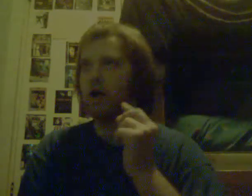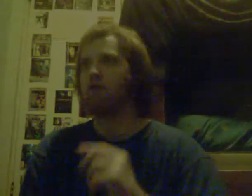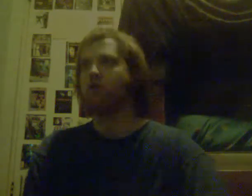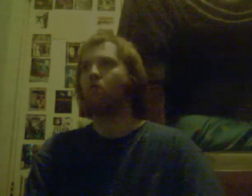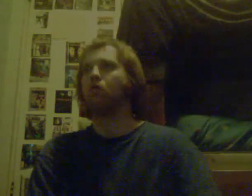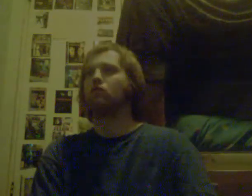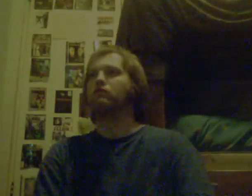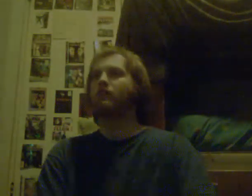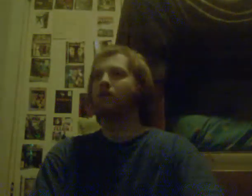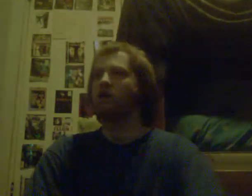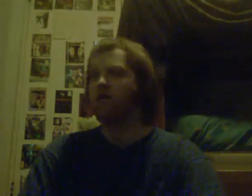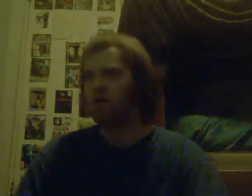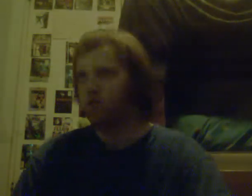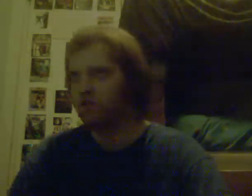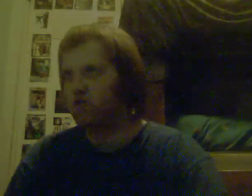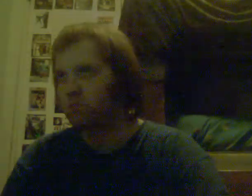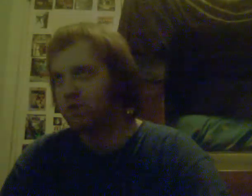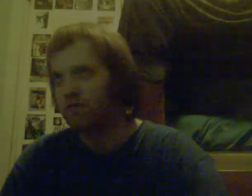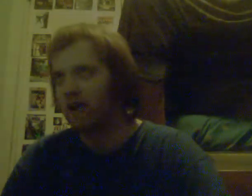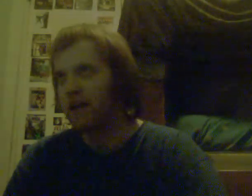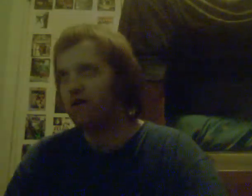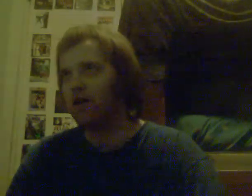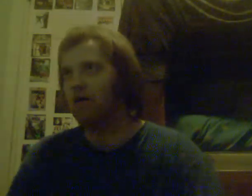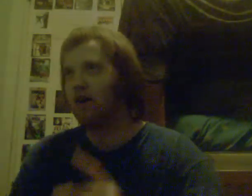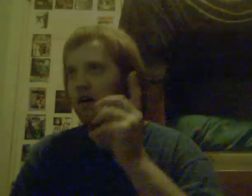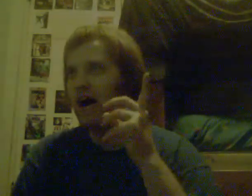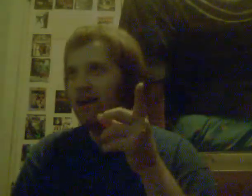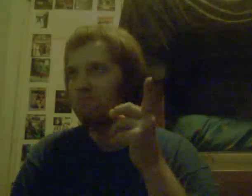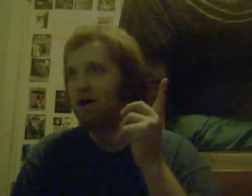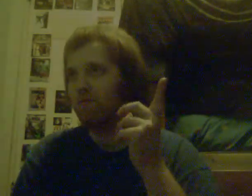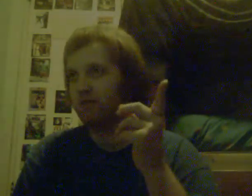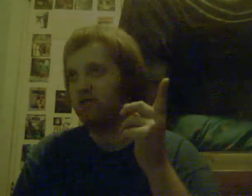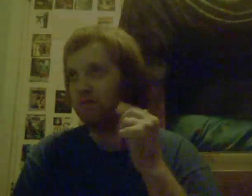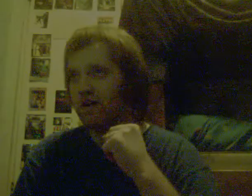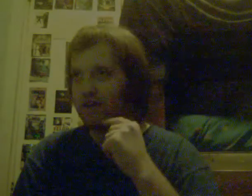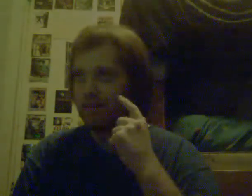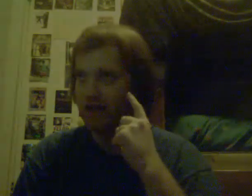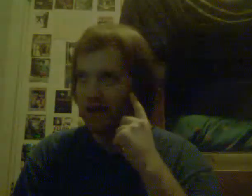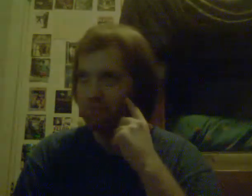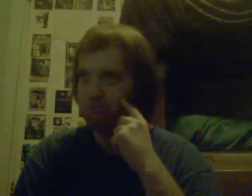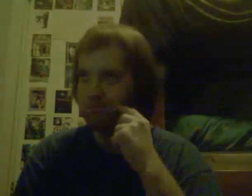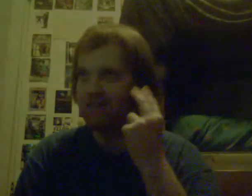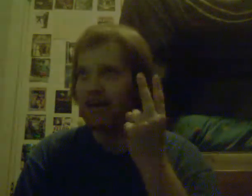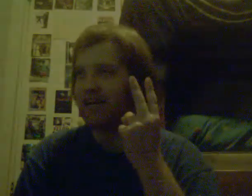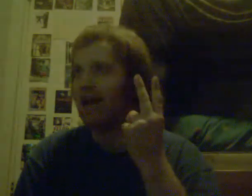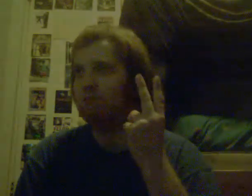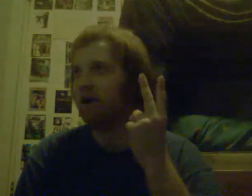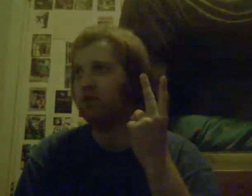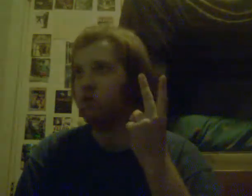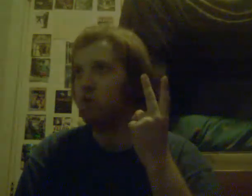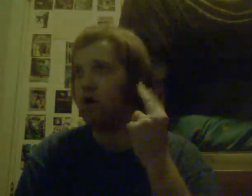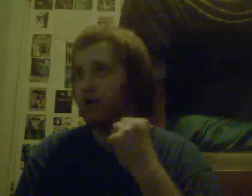mario world for the super nintendo a lot of memories playing that beat that game like twice